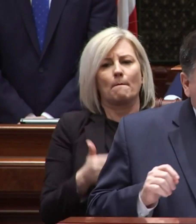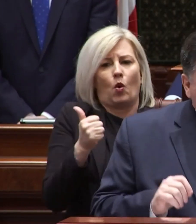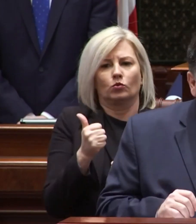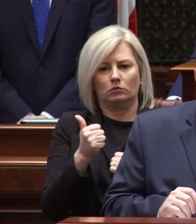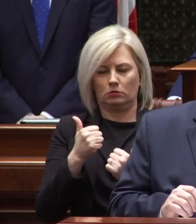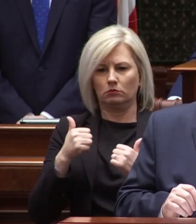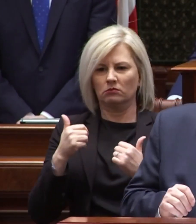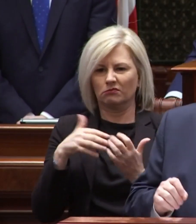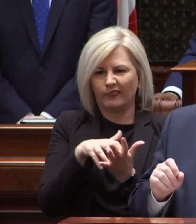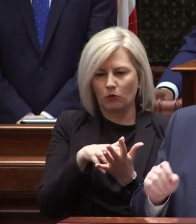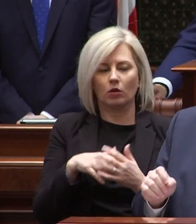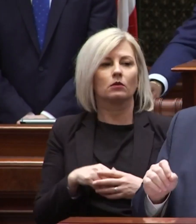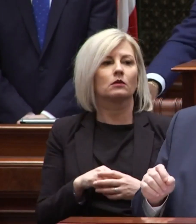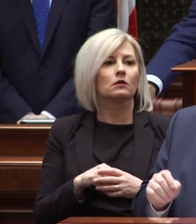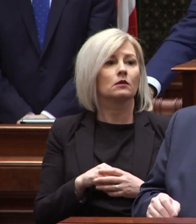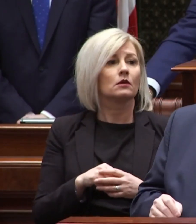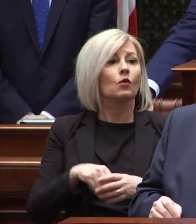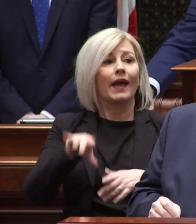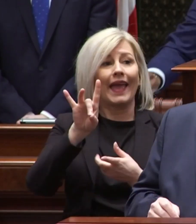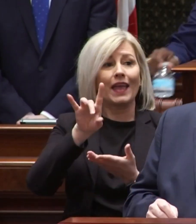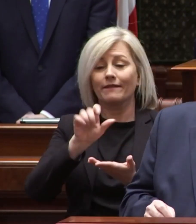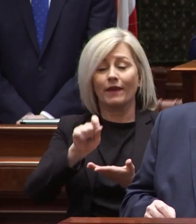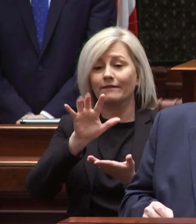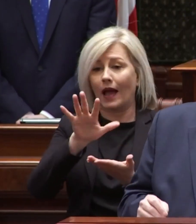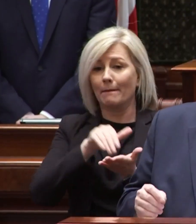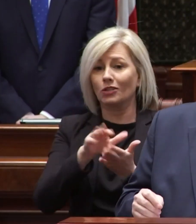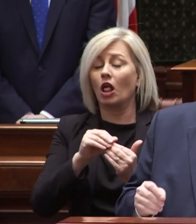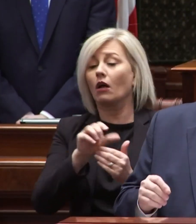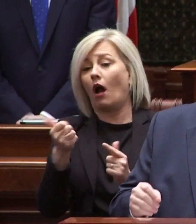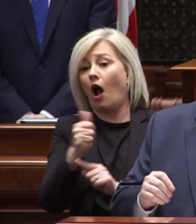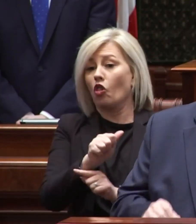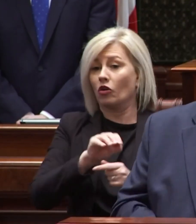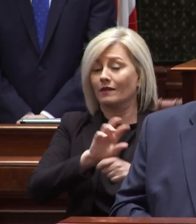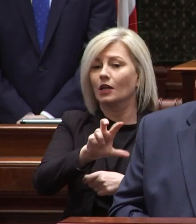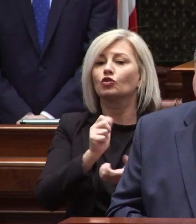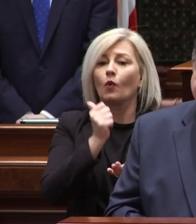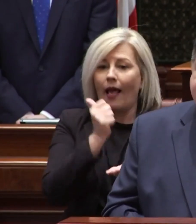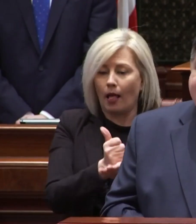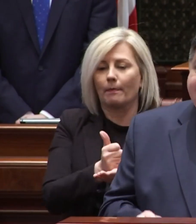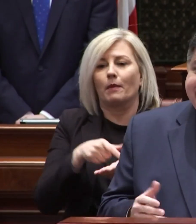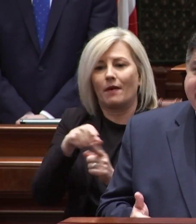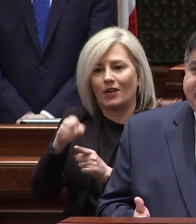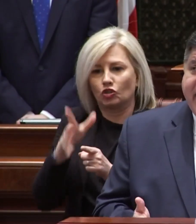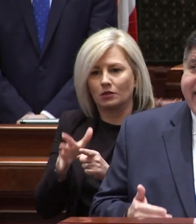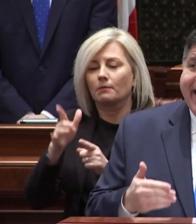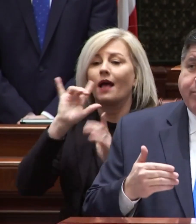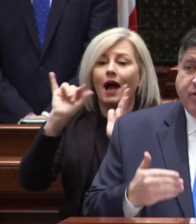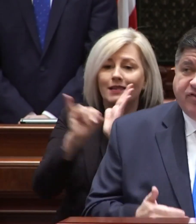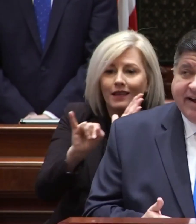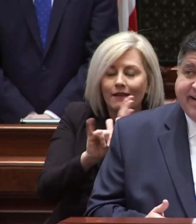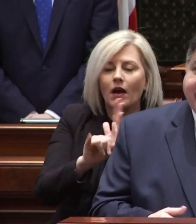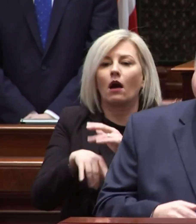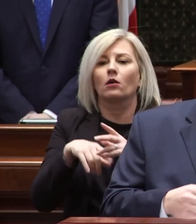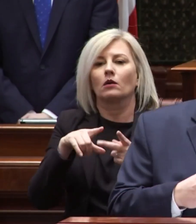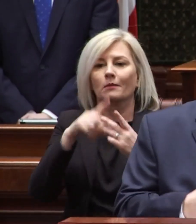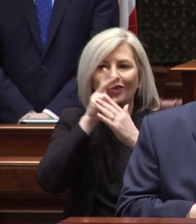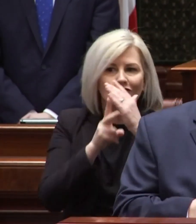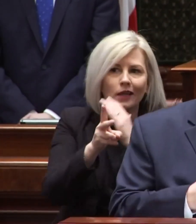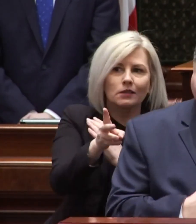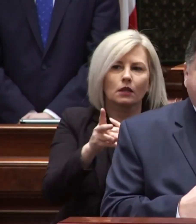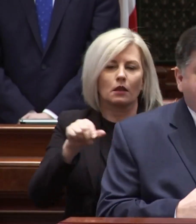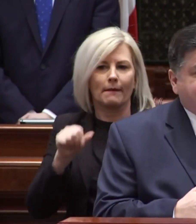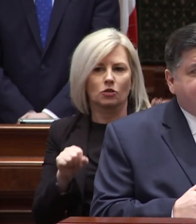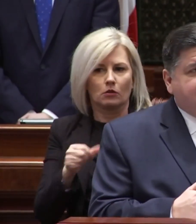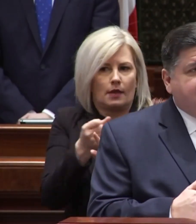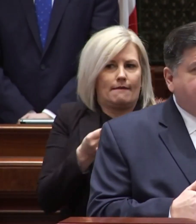and we'll couple that with an 8.5 million dollar investment to assist public health professionals identifying and projecting the